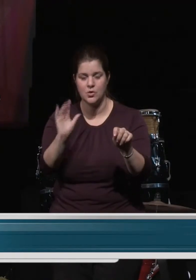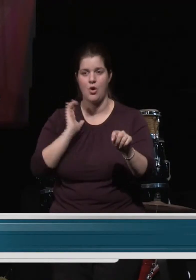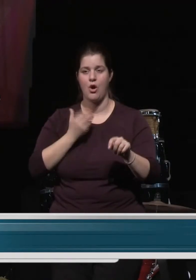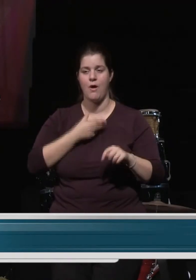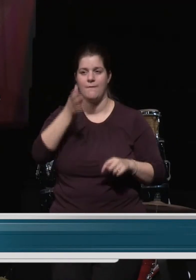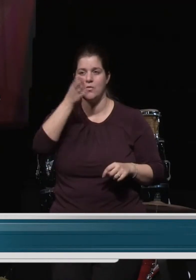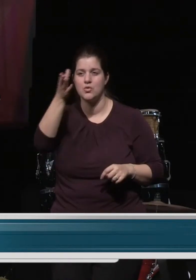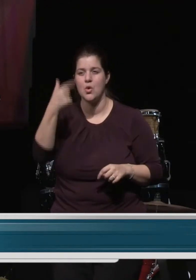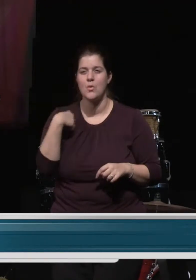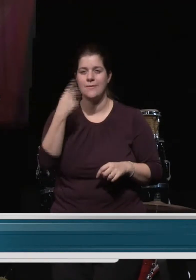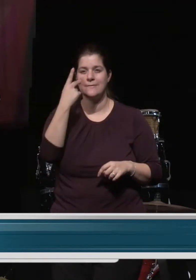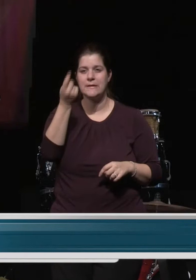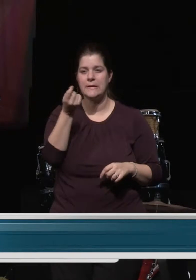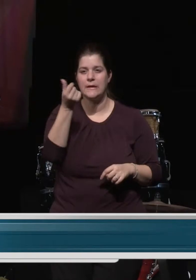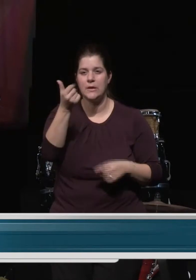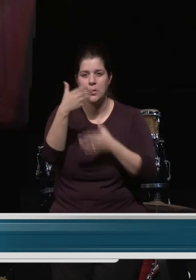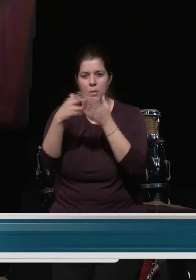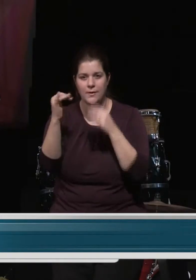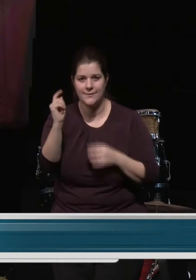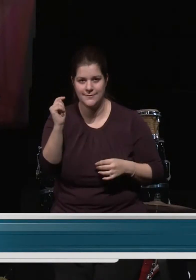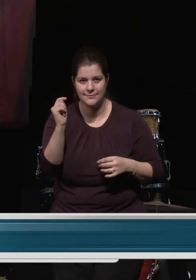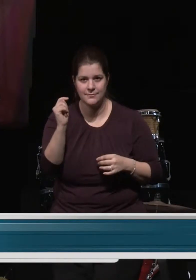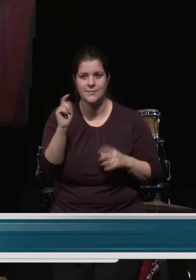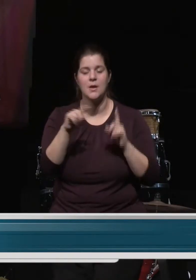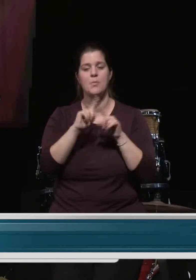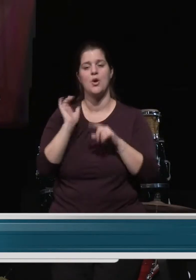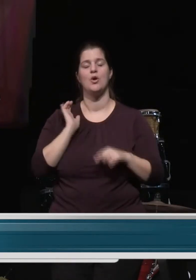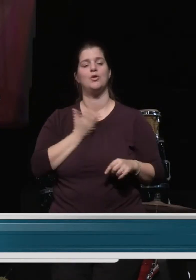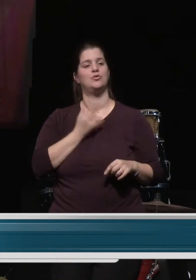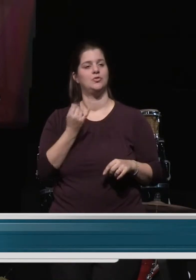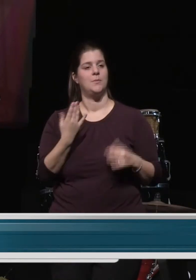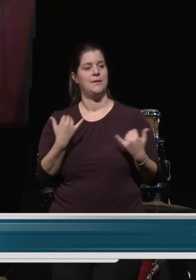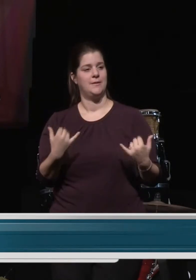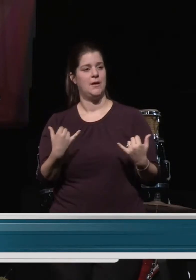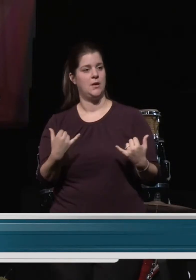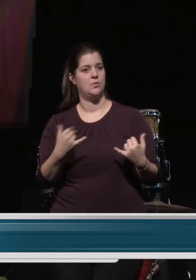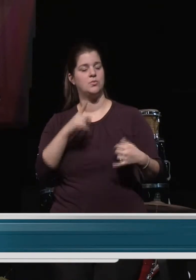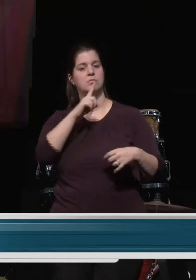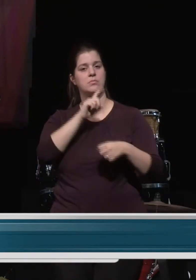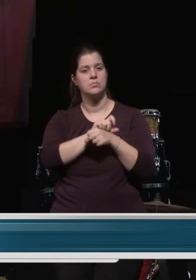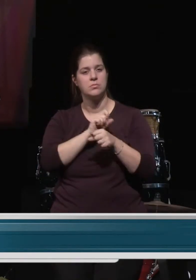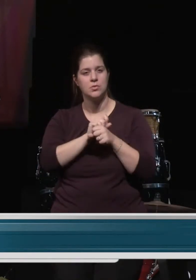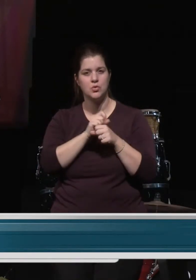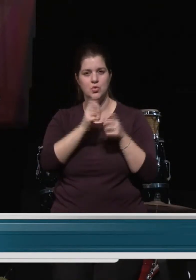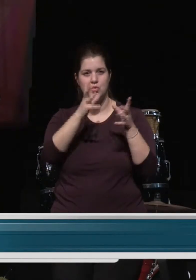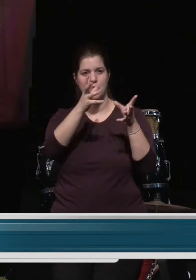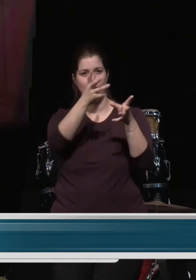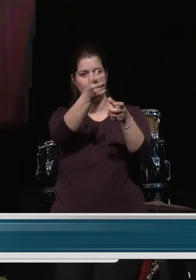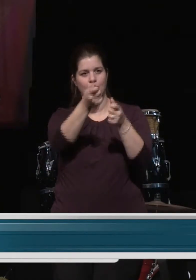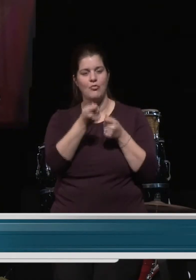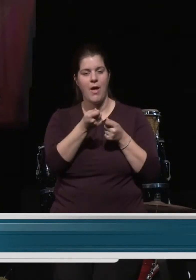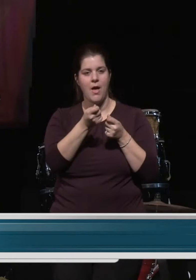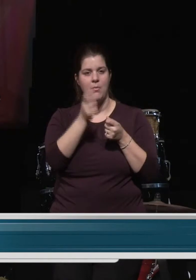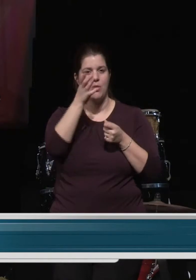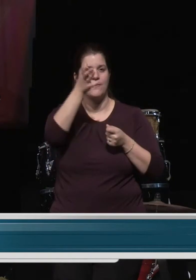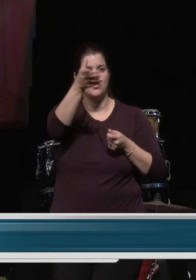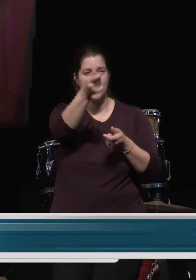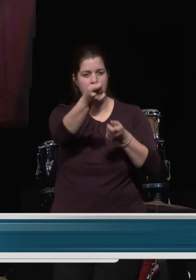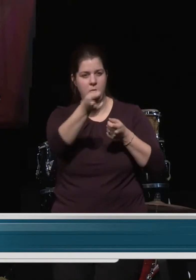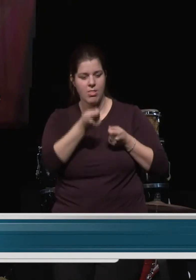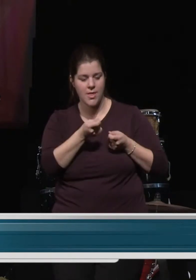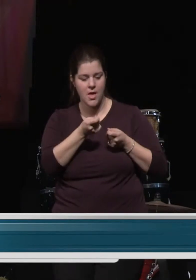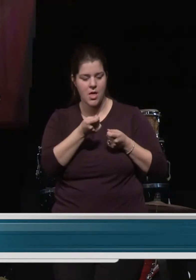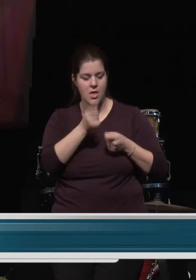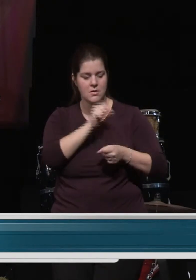and our job now is to really take hold, to really establish a strong community